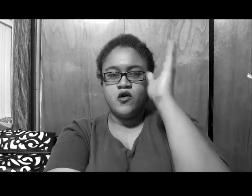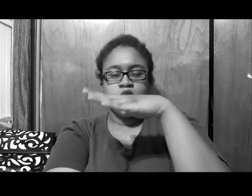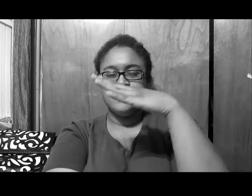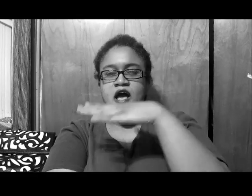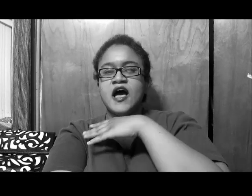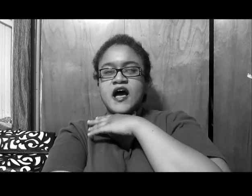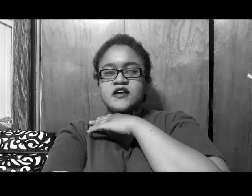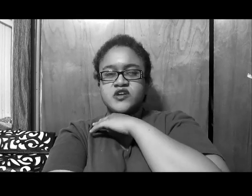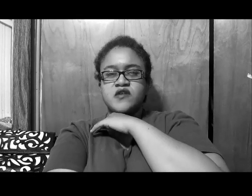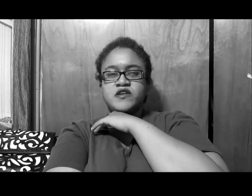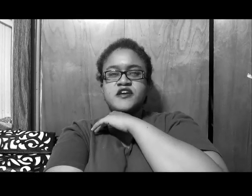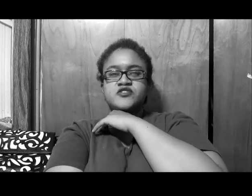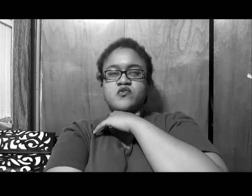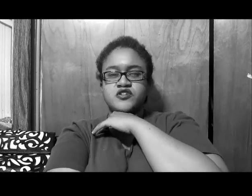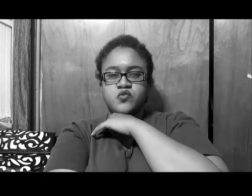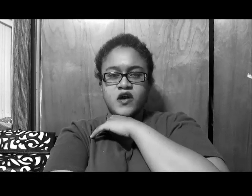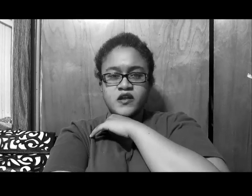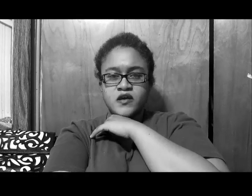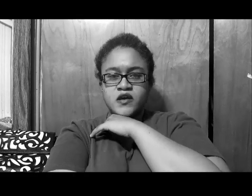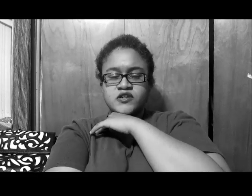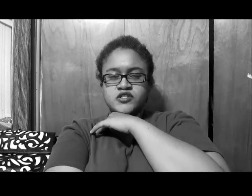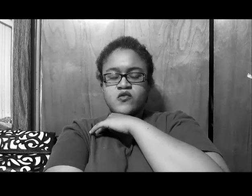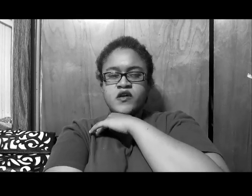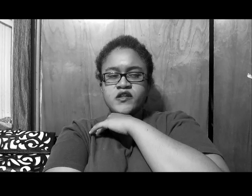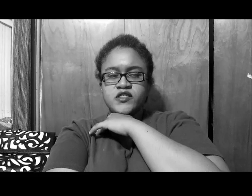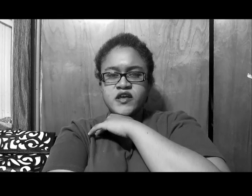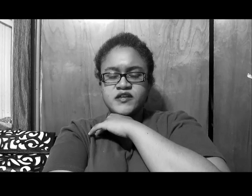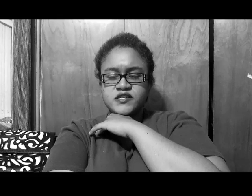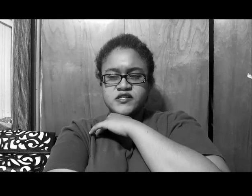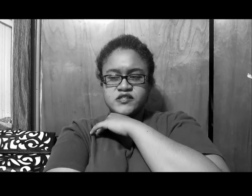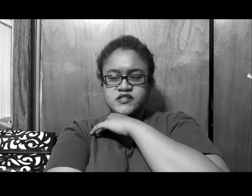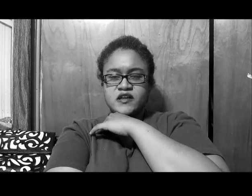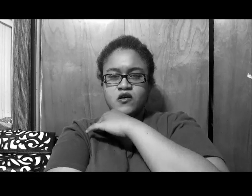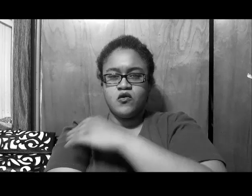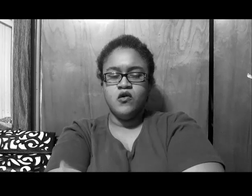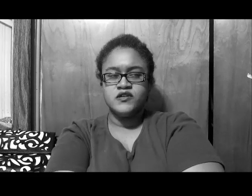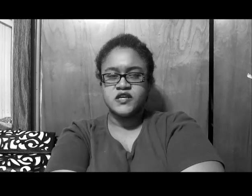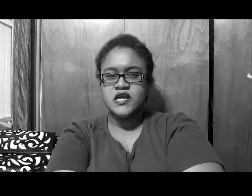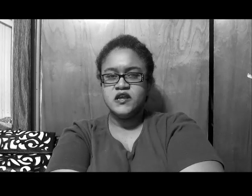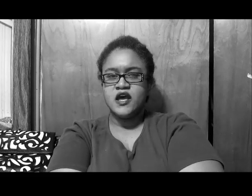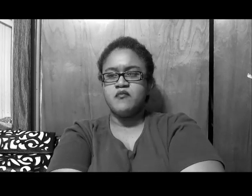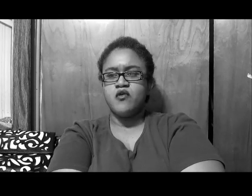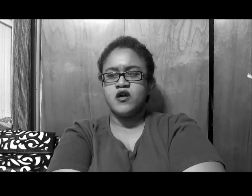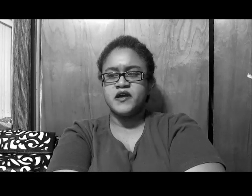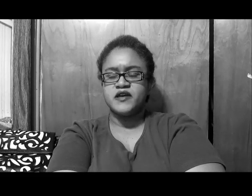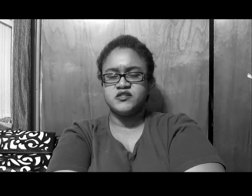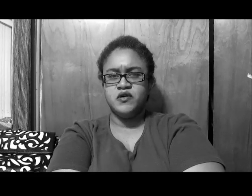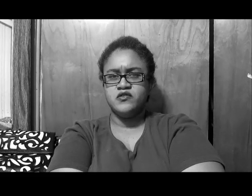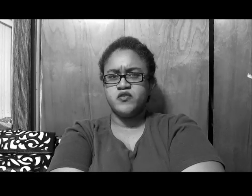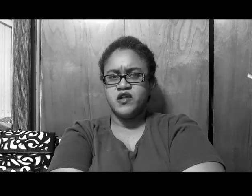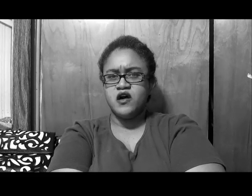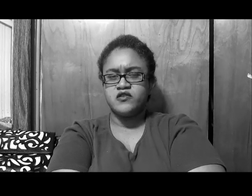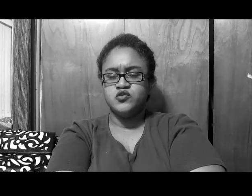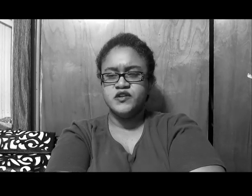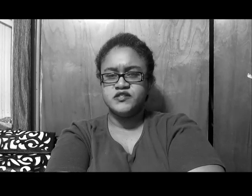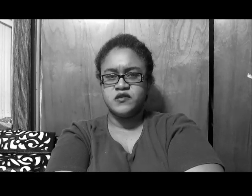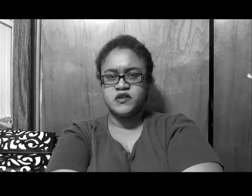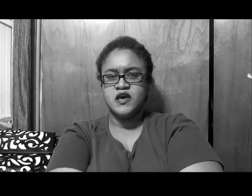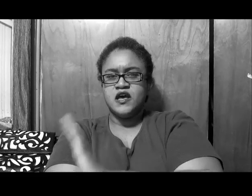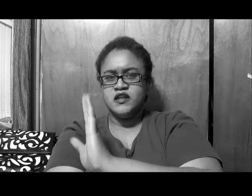or wrong, her eyes, or whatever the case was, right, so, one of the things is, is that, of course, Kenya had brought up, I guess, a pun on her blog, or tweeted something, and